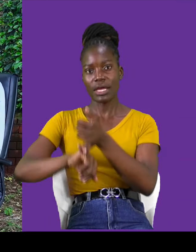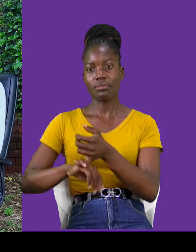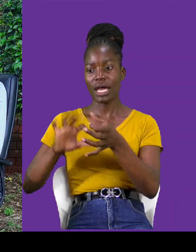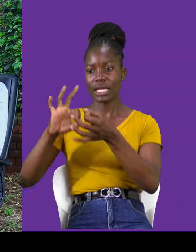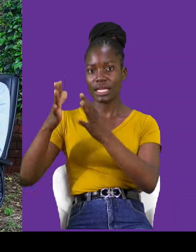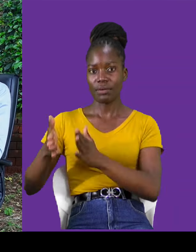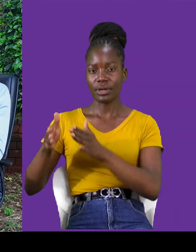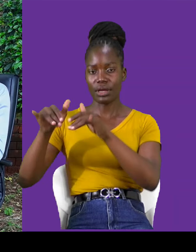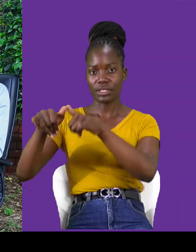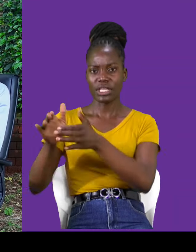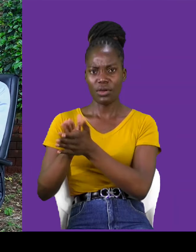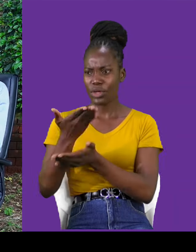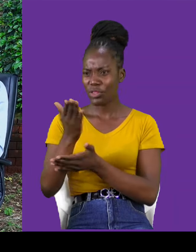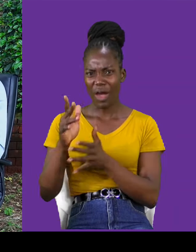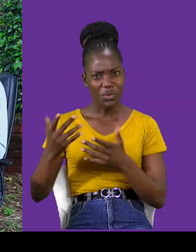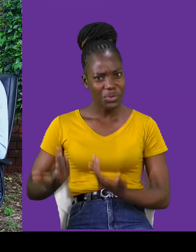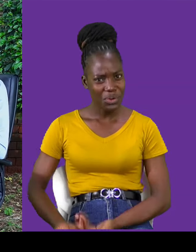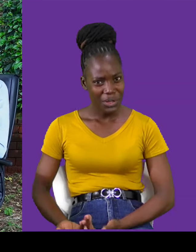with you, probably live together.